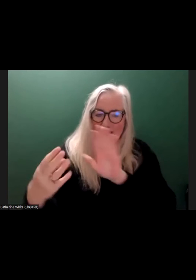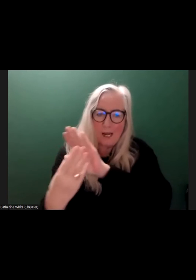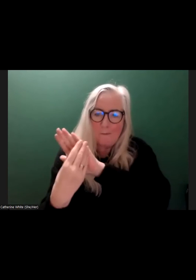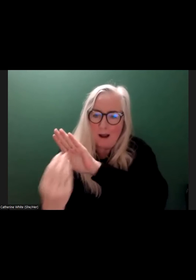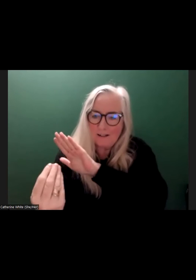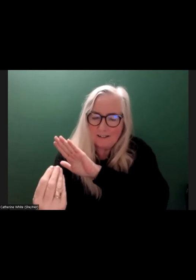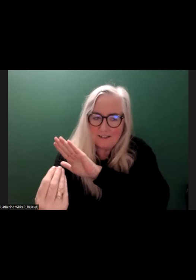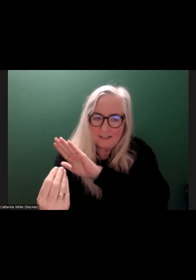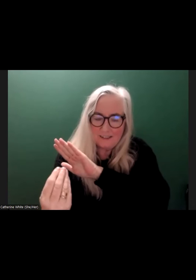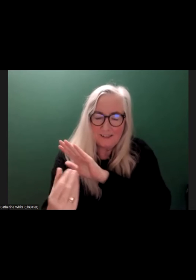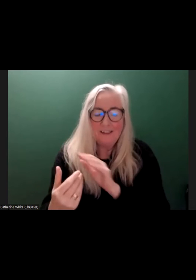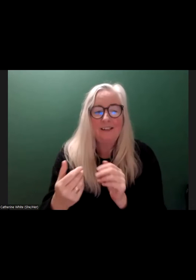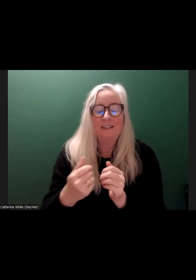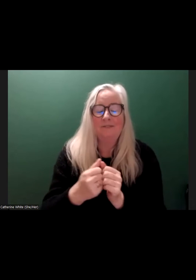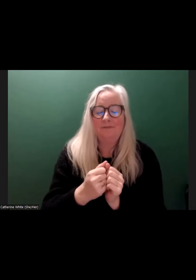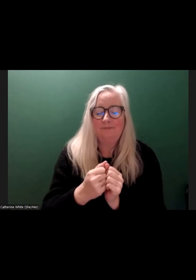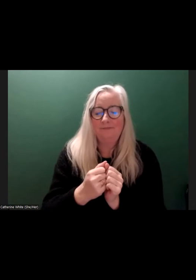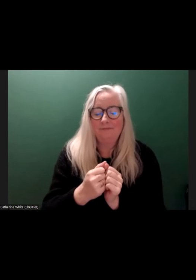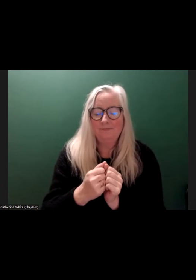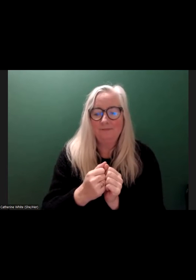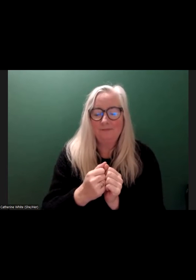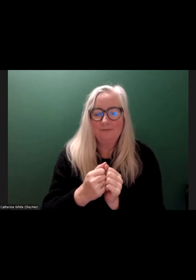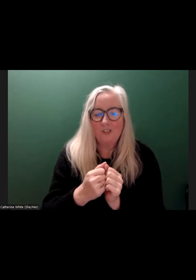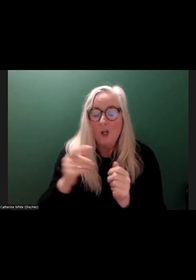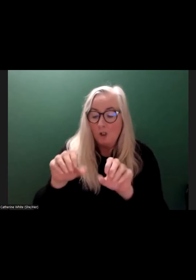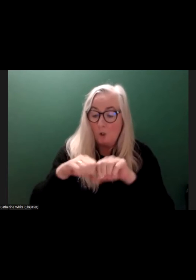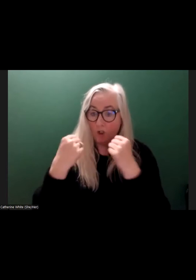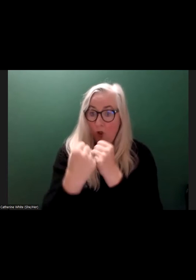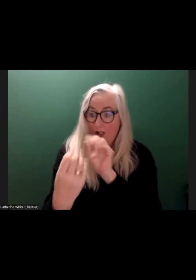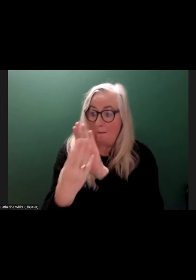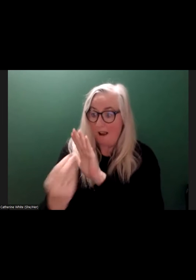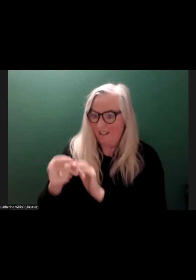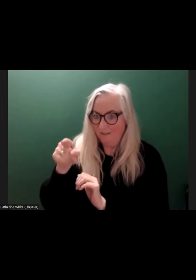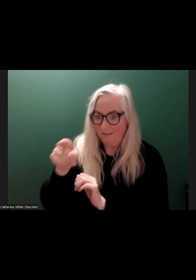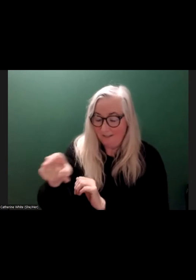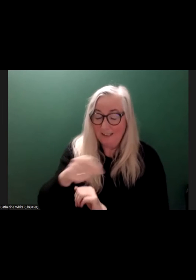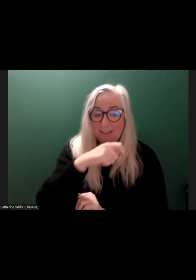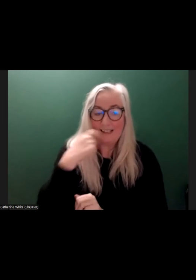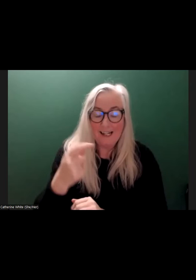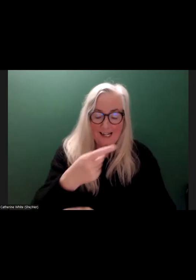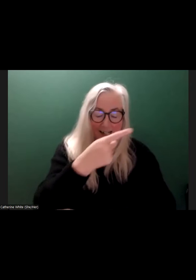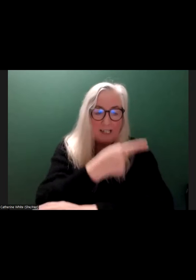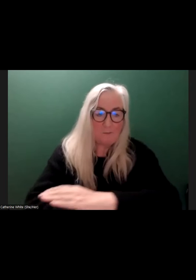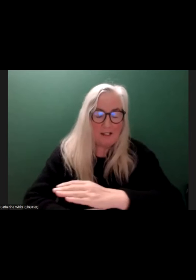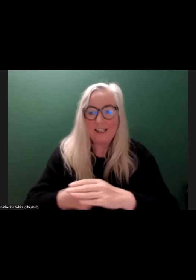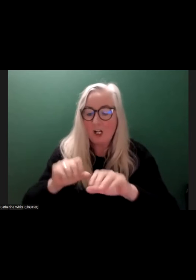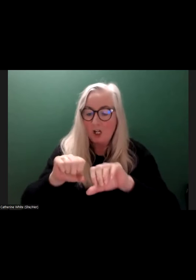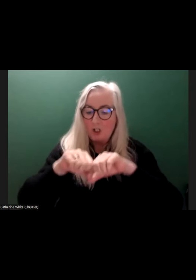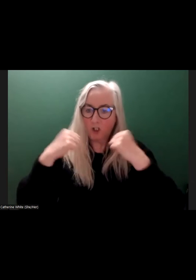model at all, it's a paradigm shift in thinking. So, the social model states that, well, disability is socially constructed.